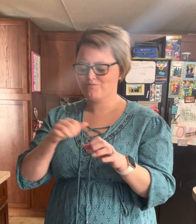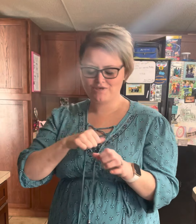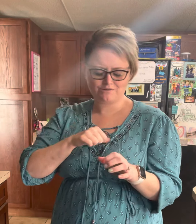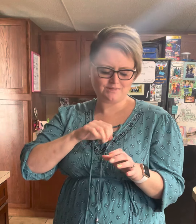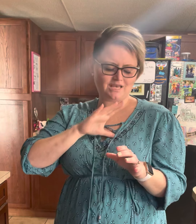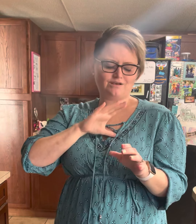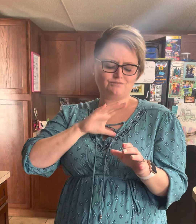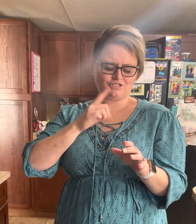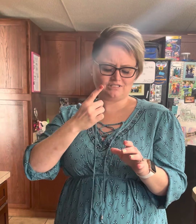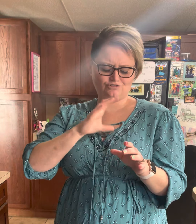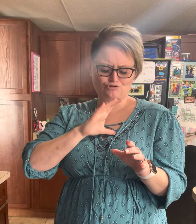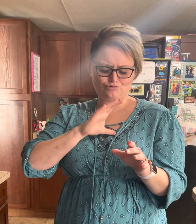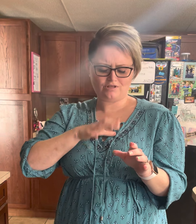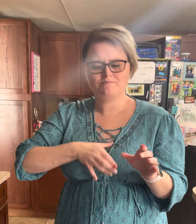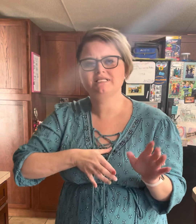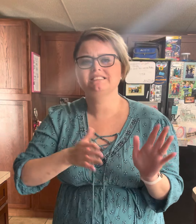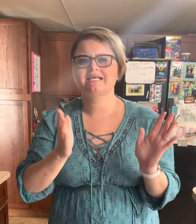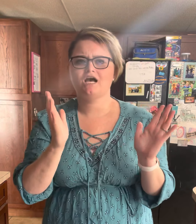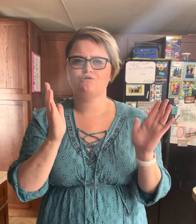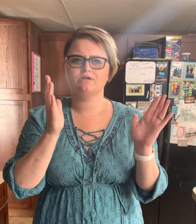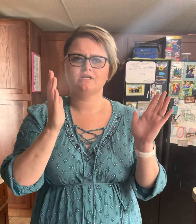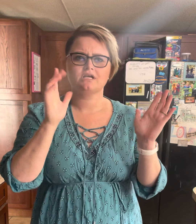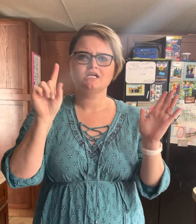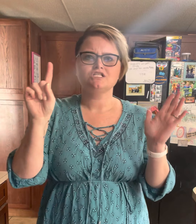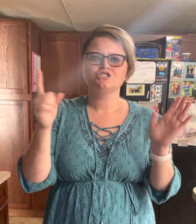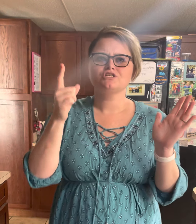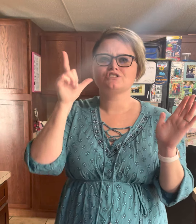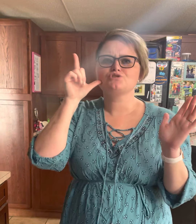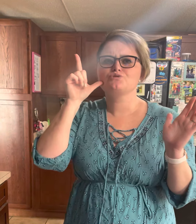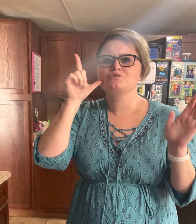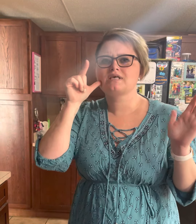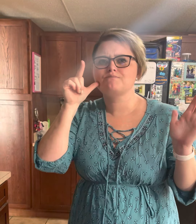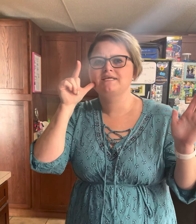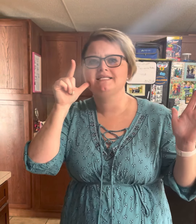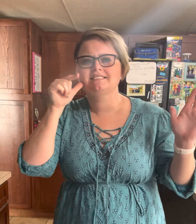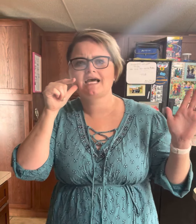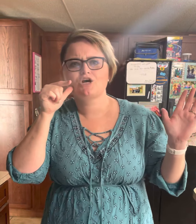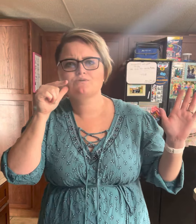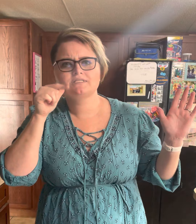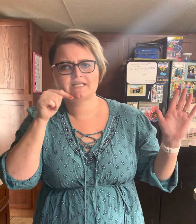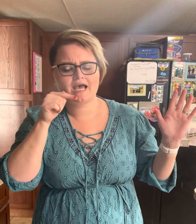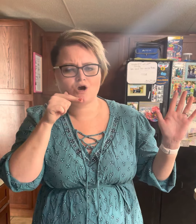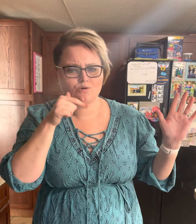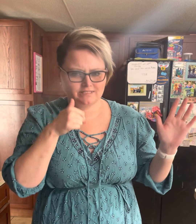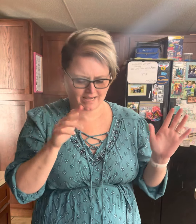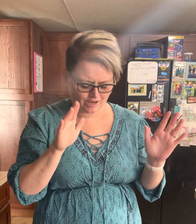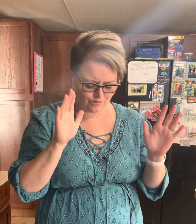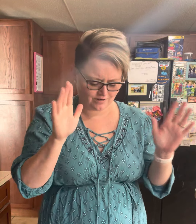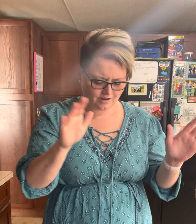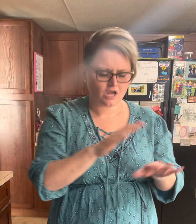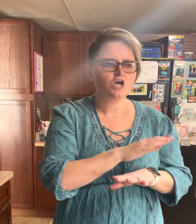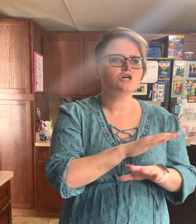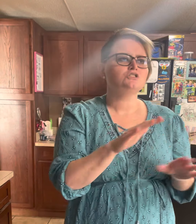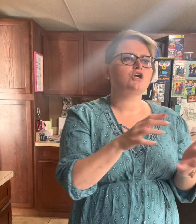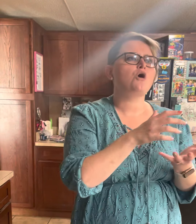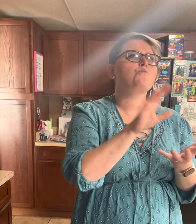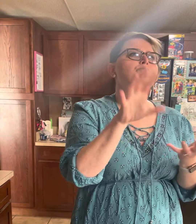fill me up just to let me down Just to let me down, down, down, down Don't